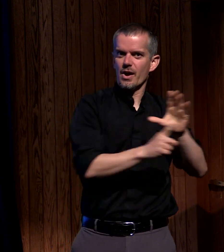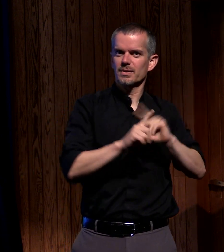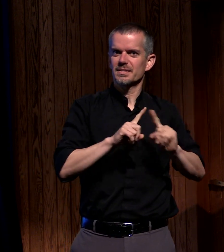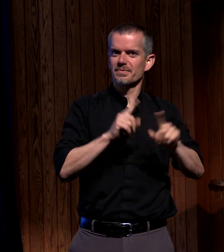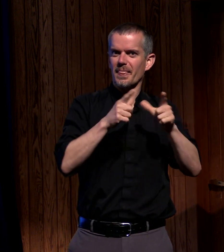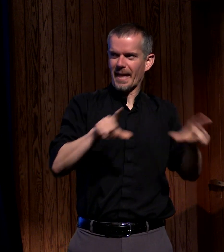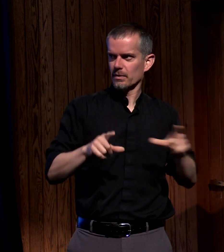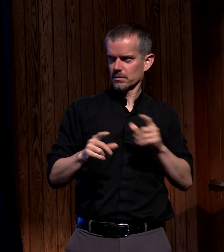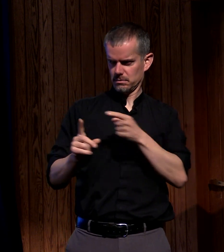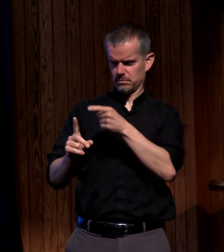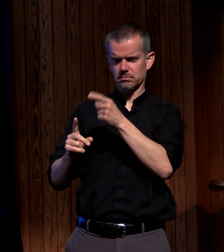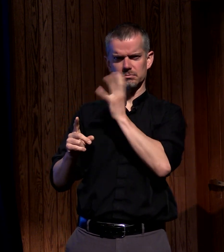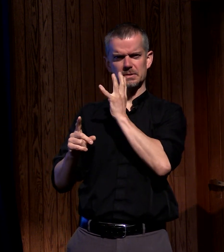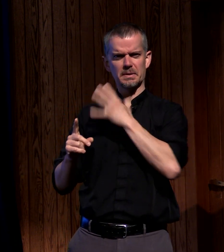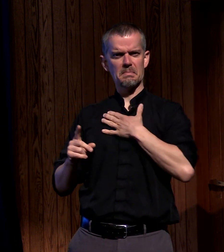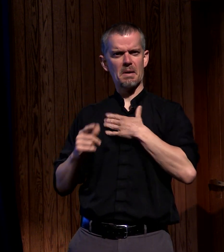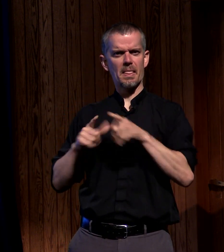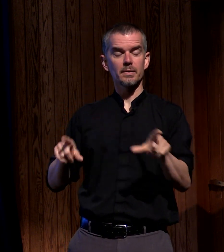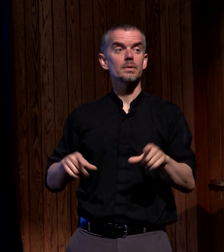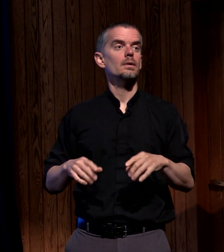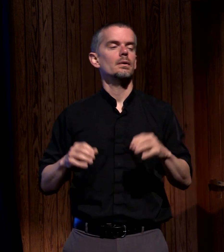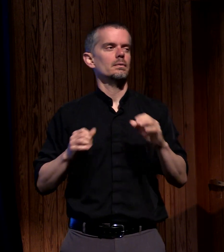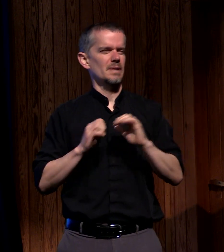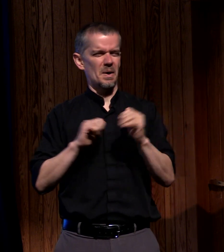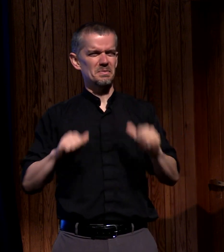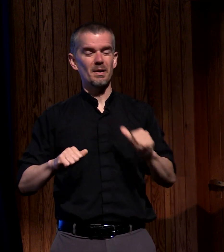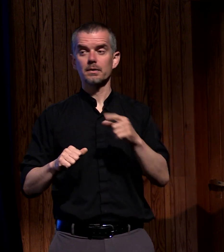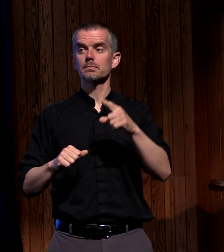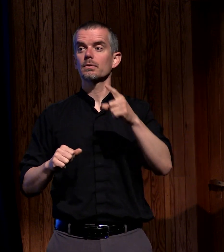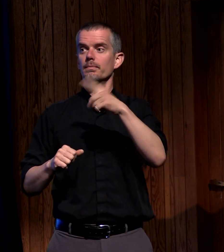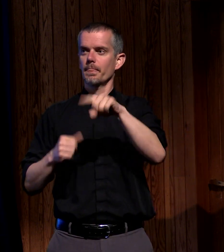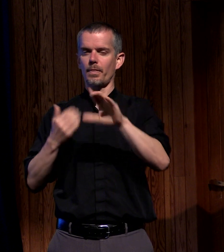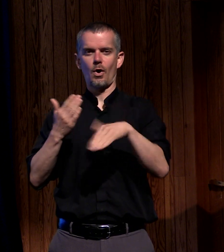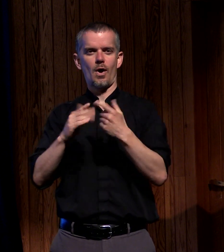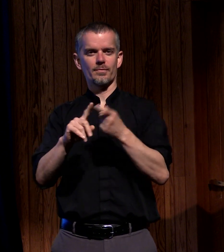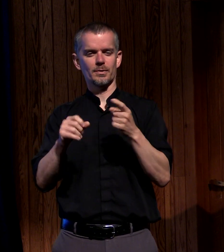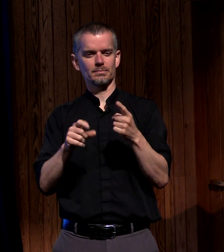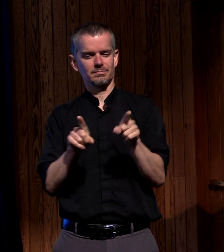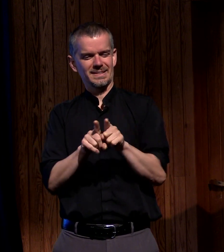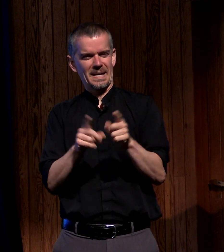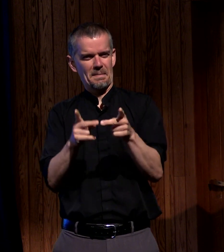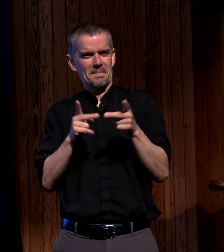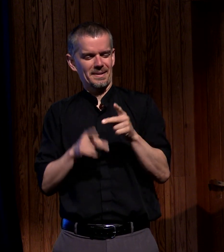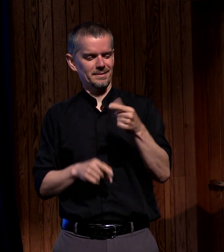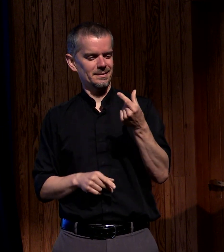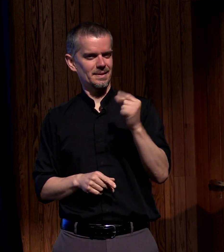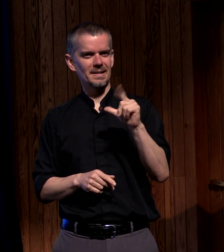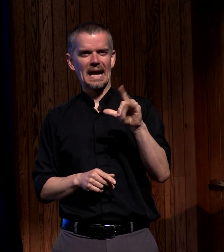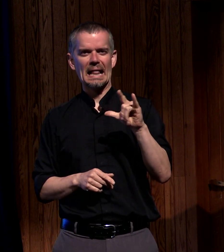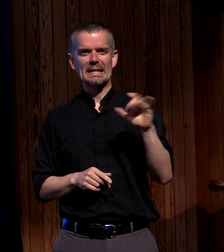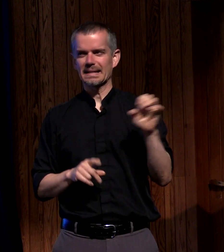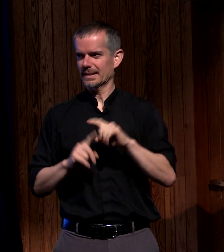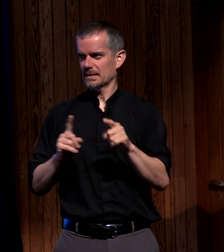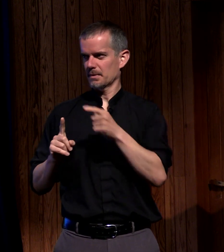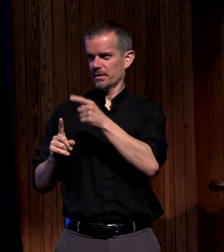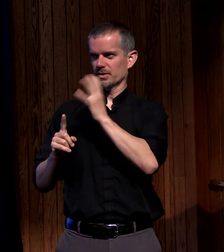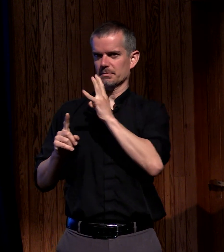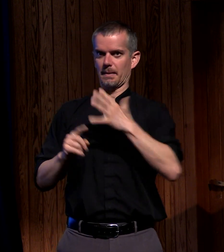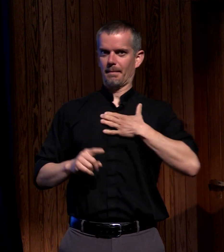amazed how can this be they exclaim these people are all from Galilee and yet we hear them speaking in their own native languages